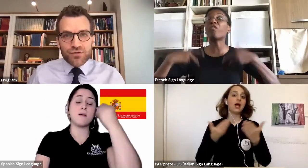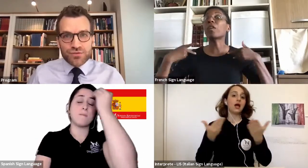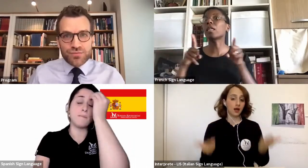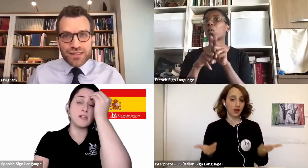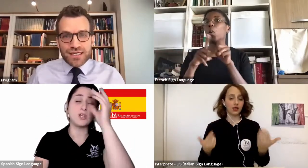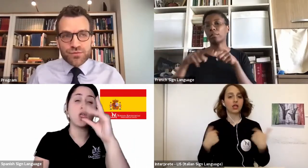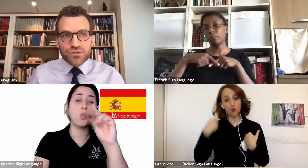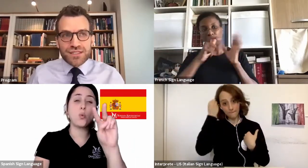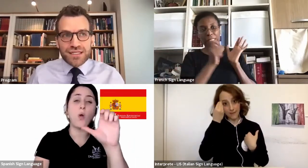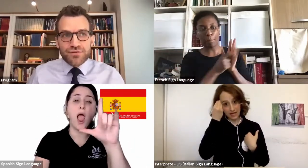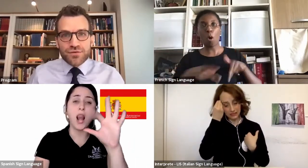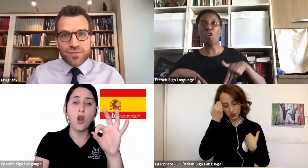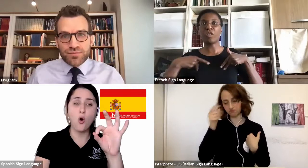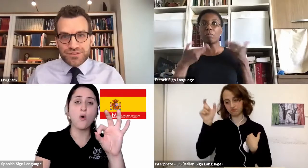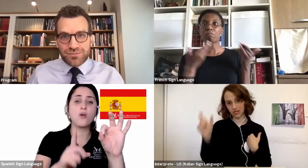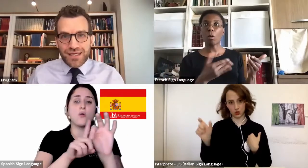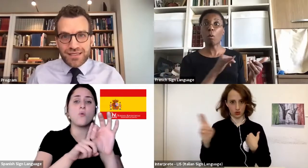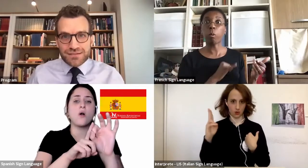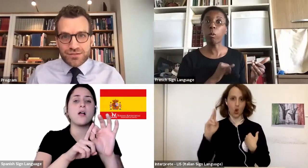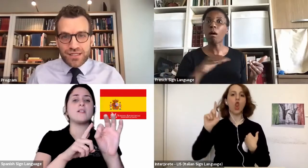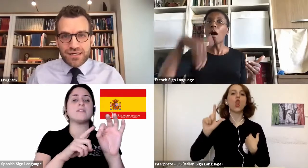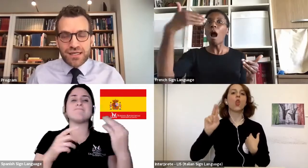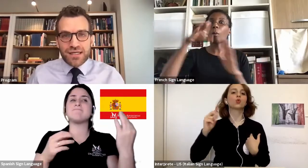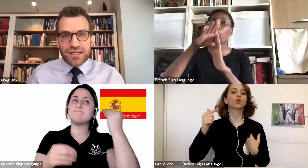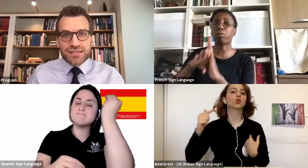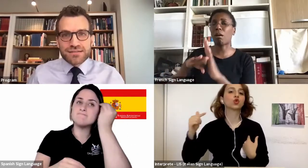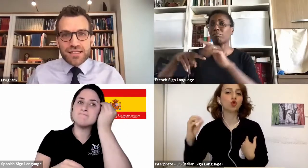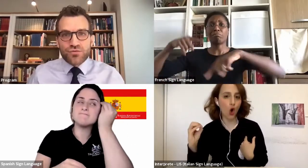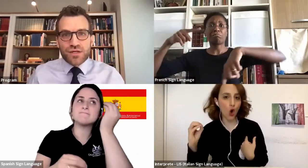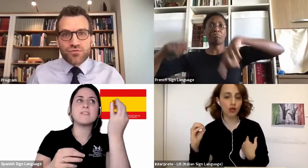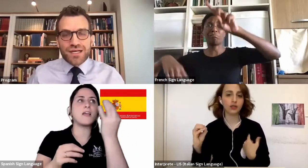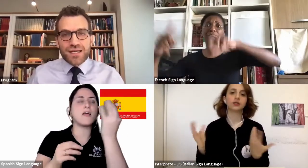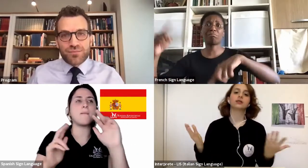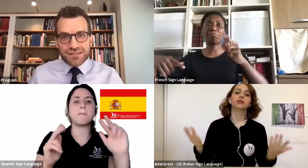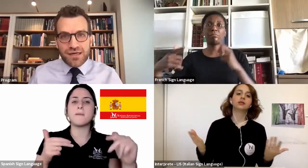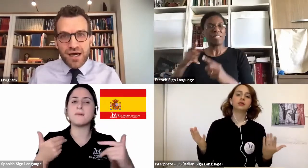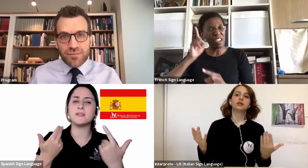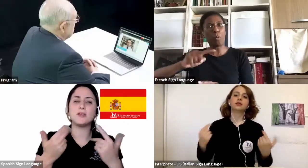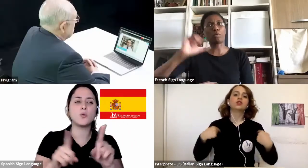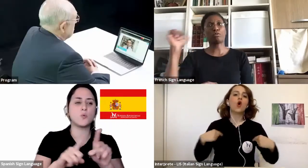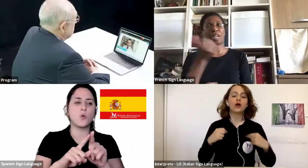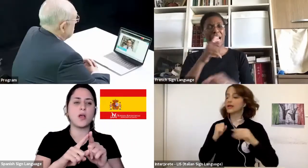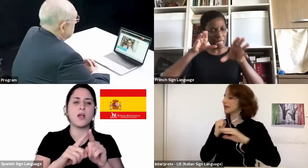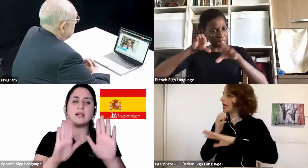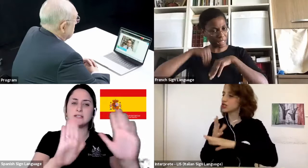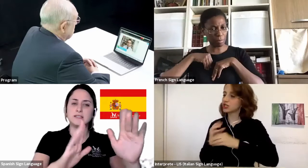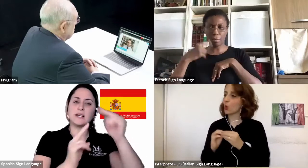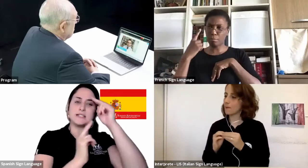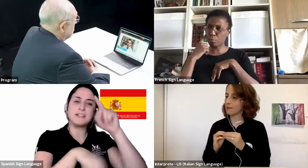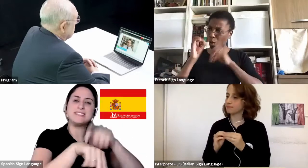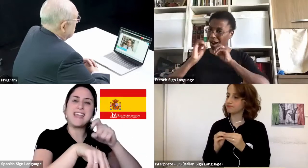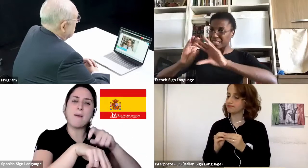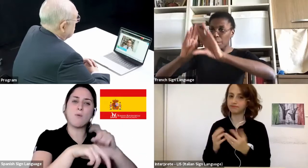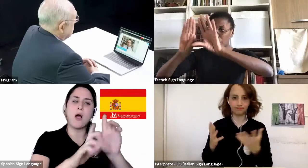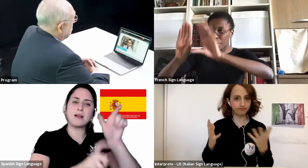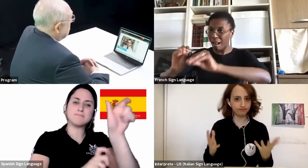allow it to be that, and we should give people space to that, is that grief really can be a time out in life where